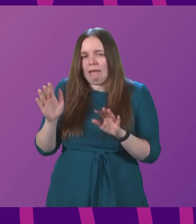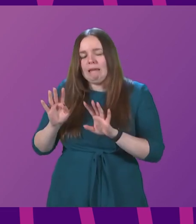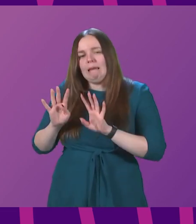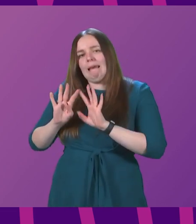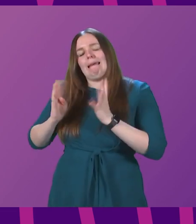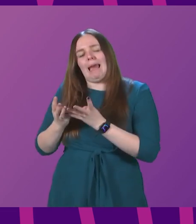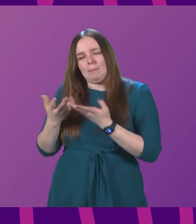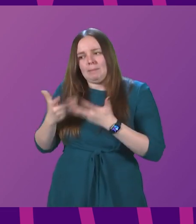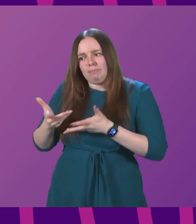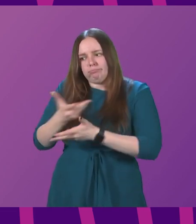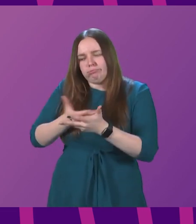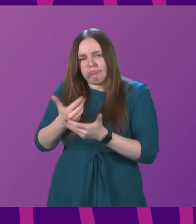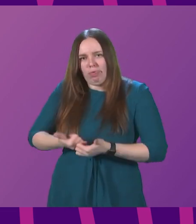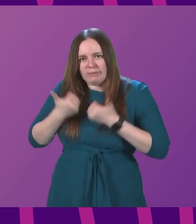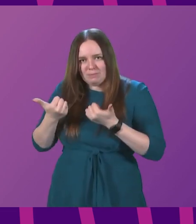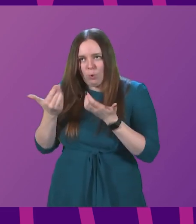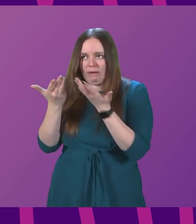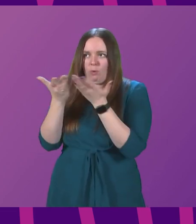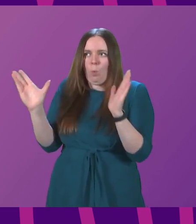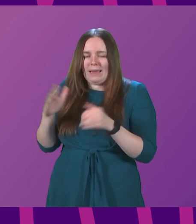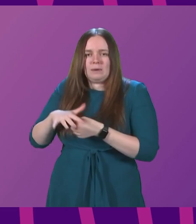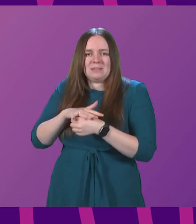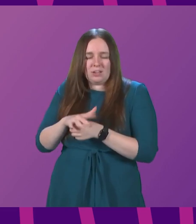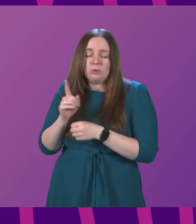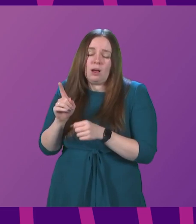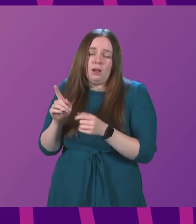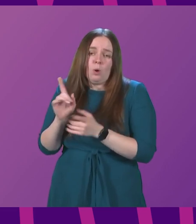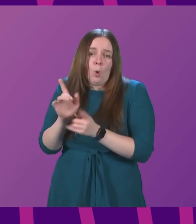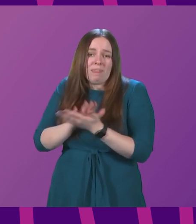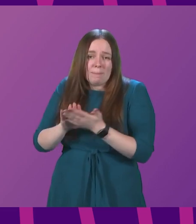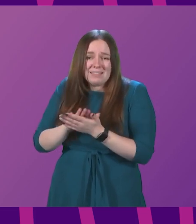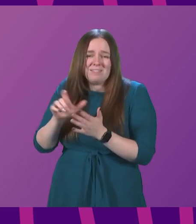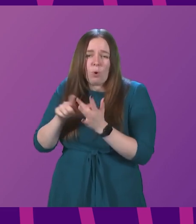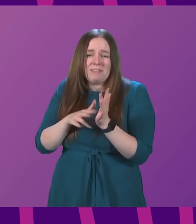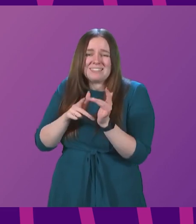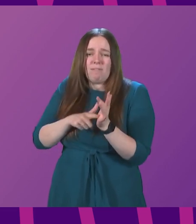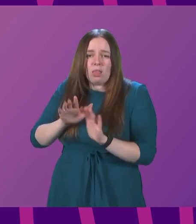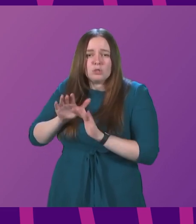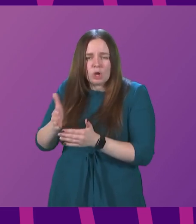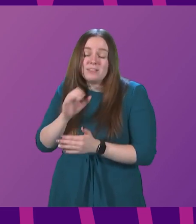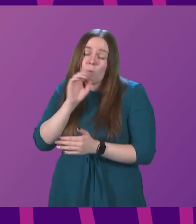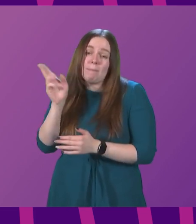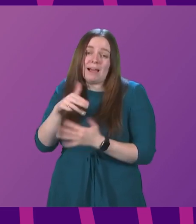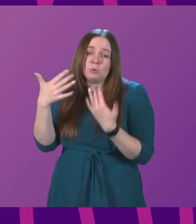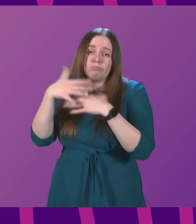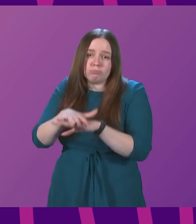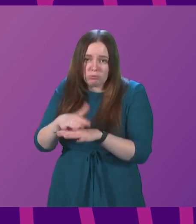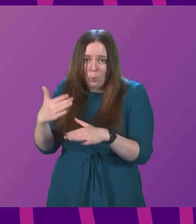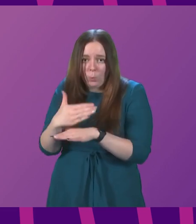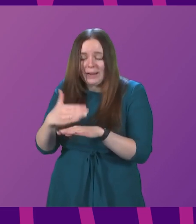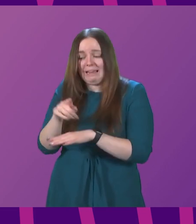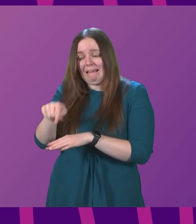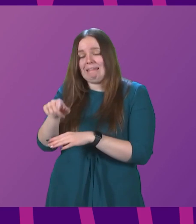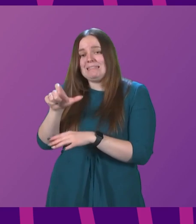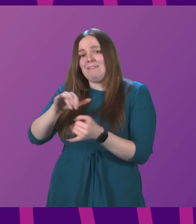of course, discussed this morning the wider position, but also what that means for the civil service, and there will be a return to hybrid working within the civil service